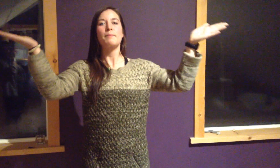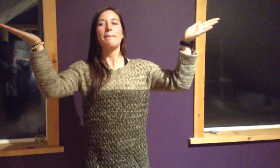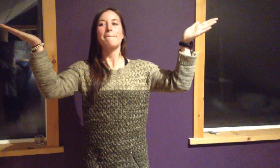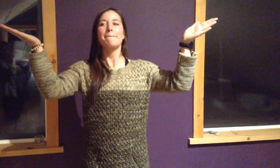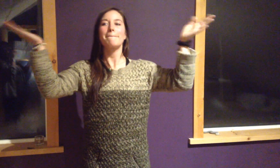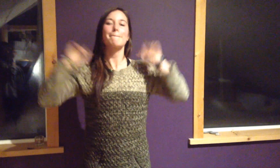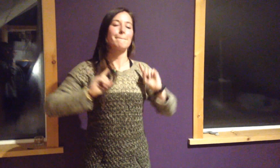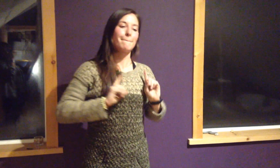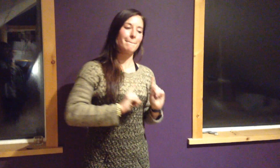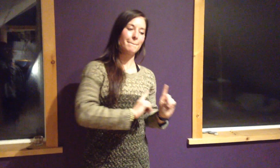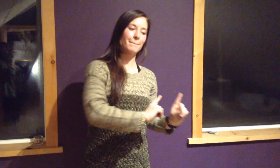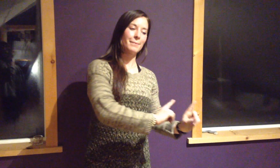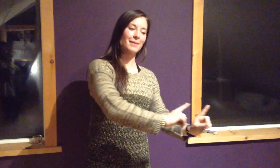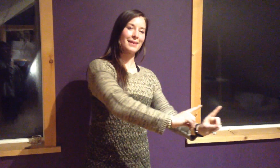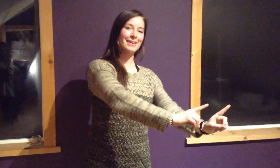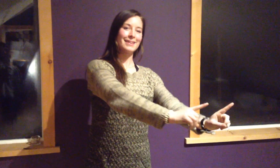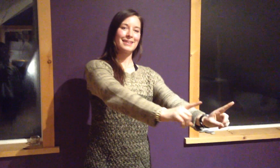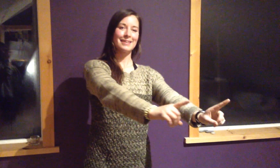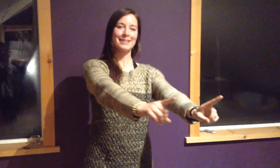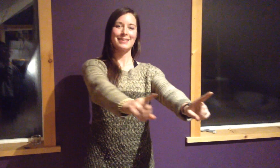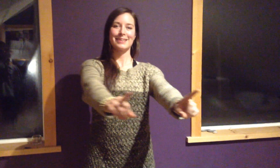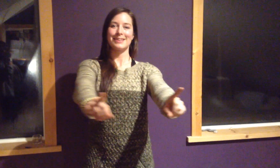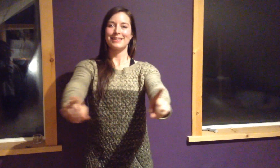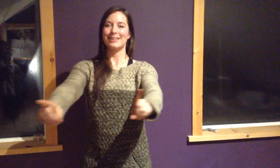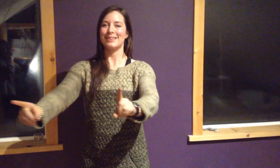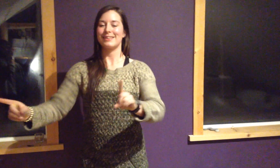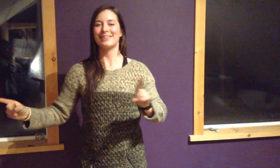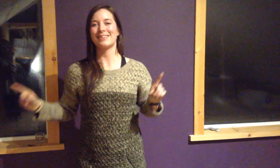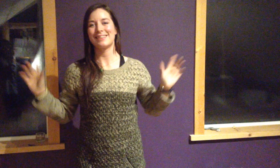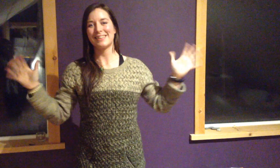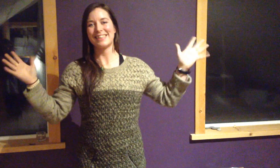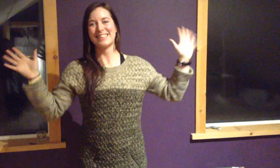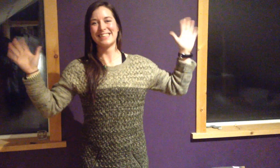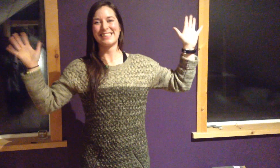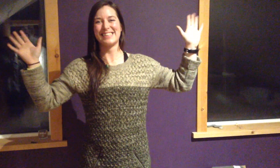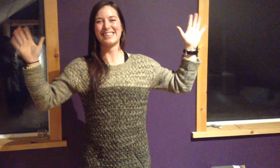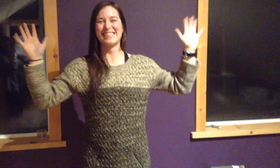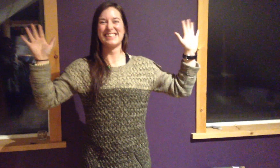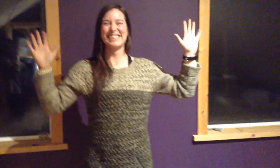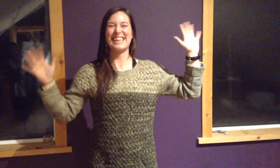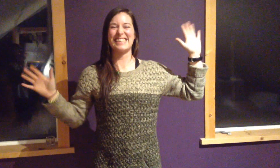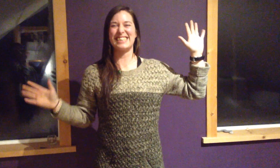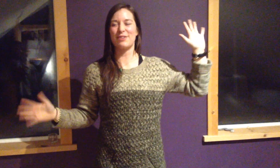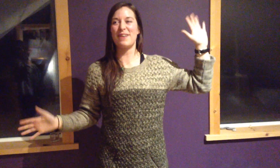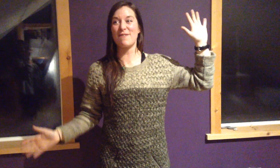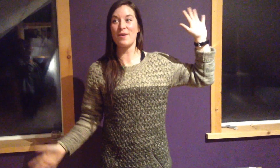meet one another Your favorite